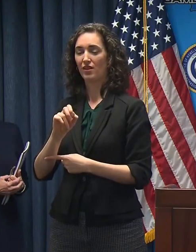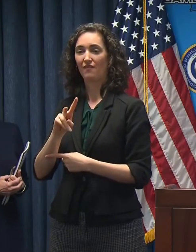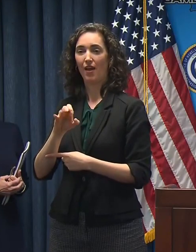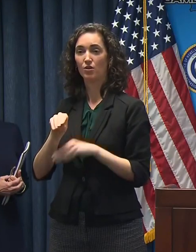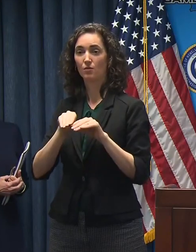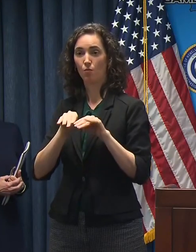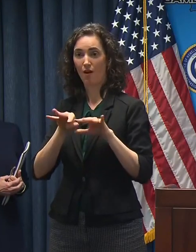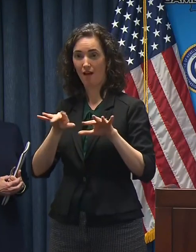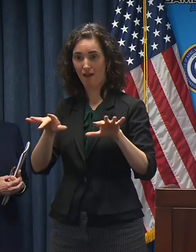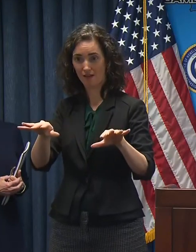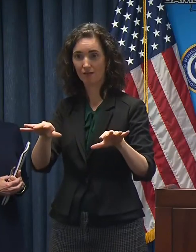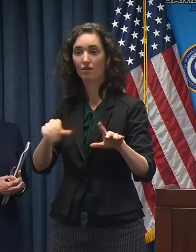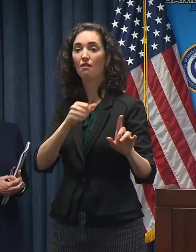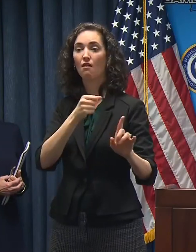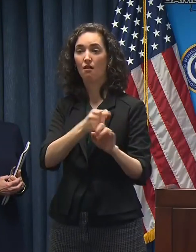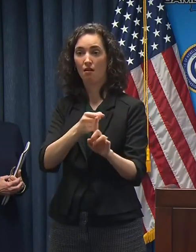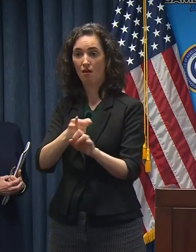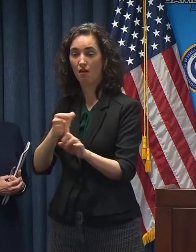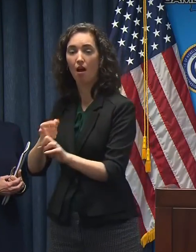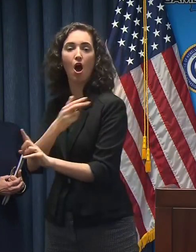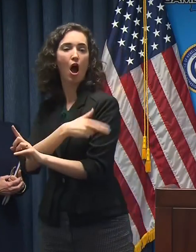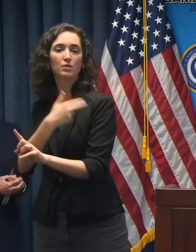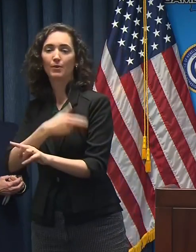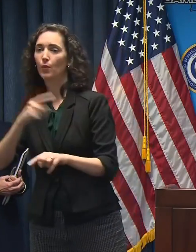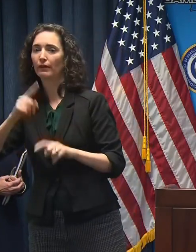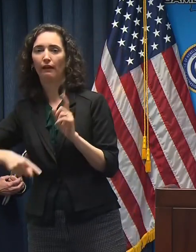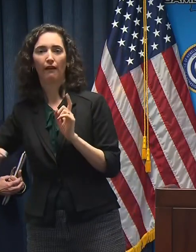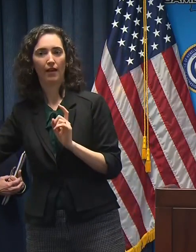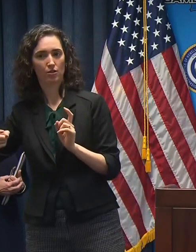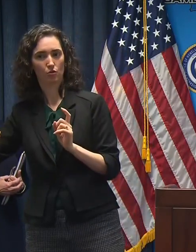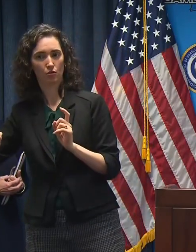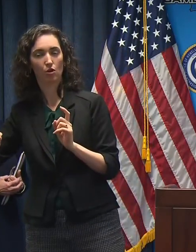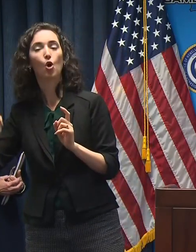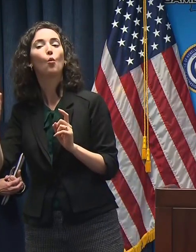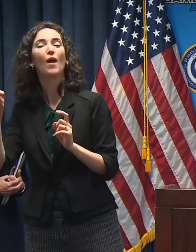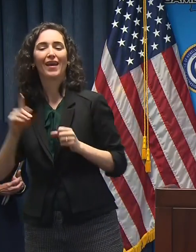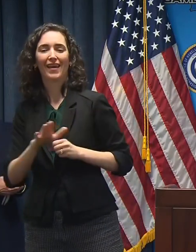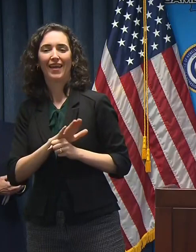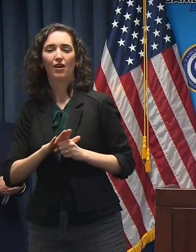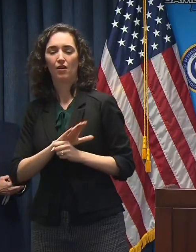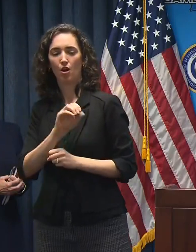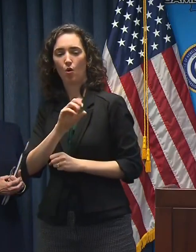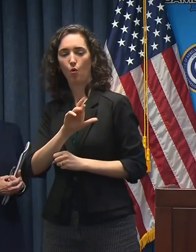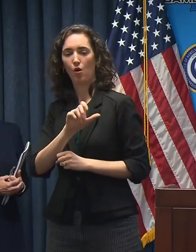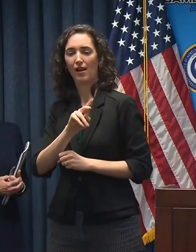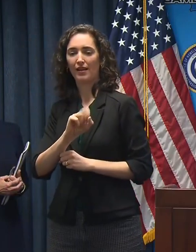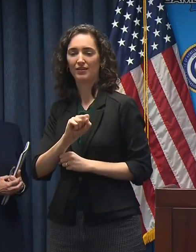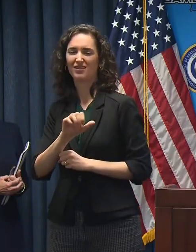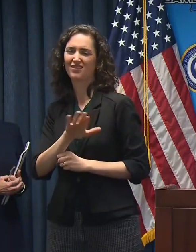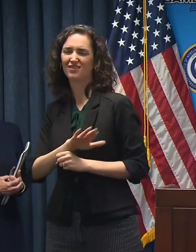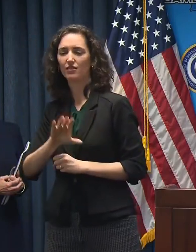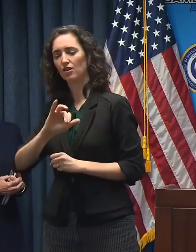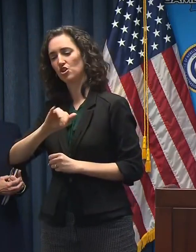begin to outpace our health care capacity in a certain region, down in the Orleans-Jefferson region,